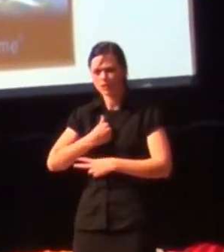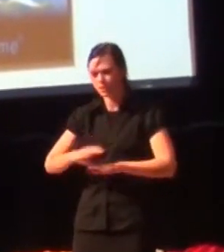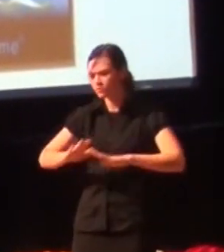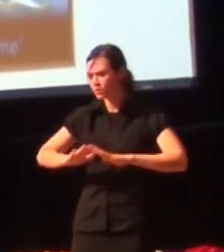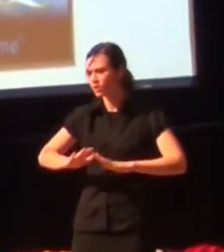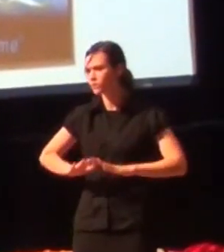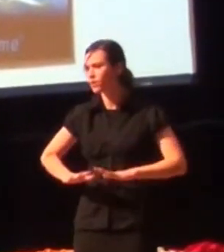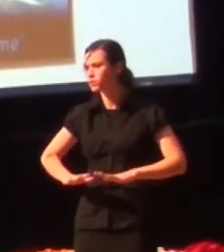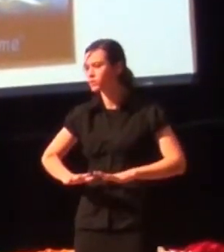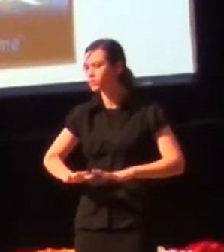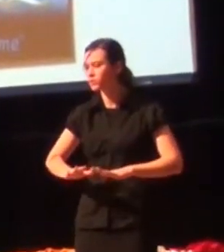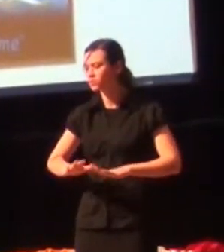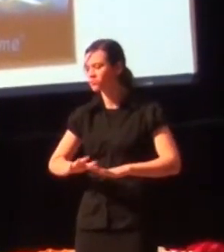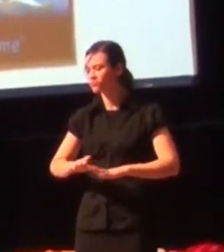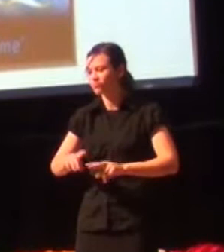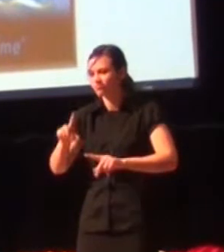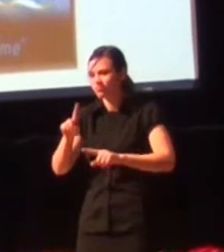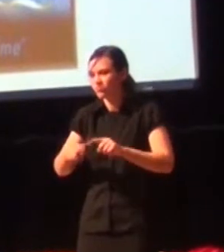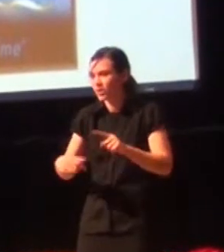So I can't help but wonder.